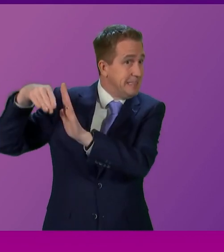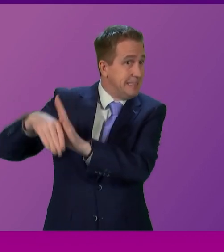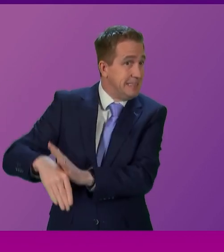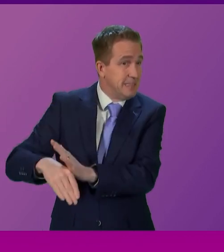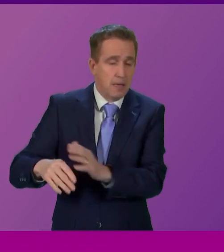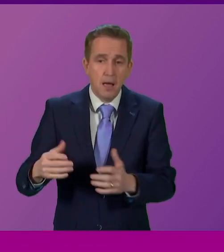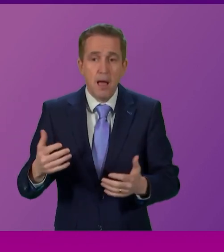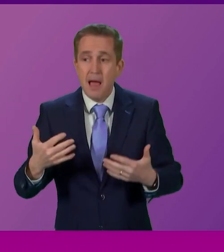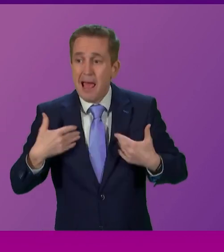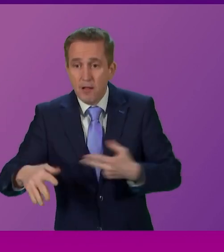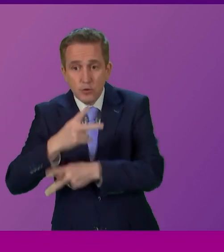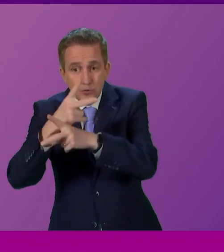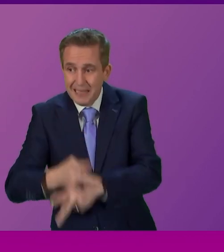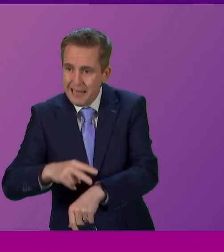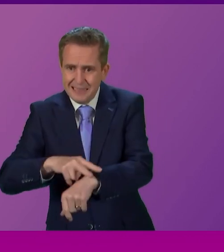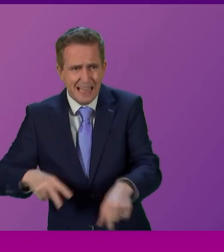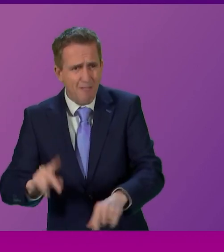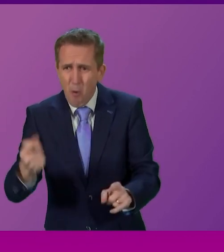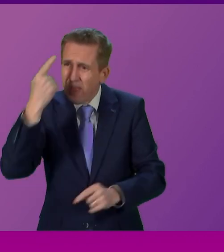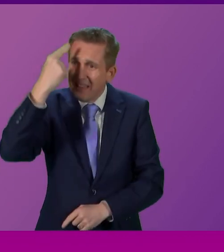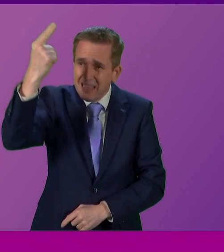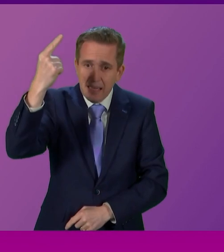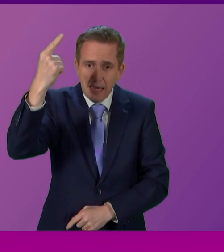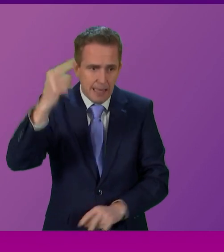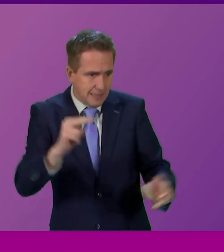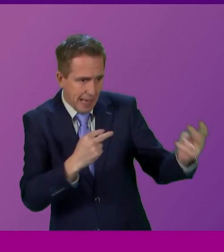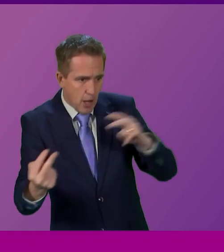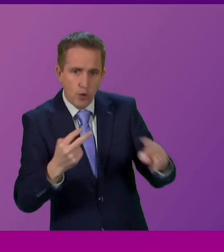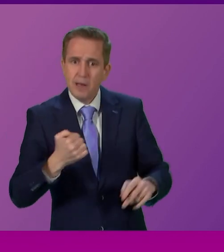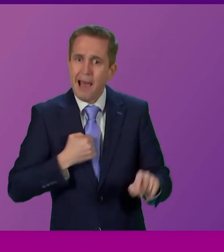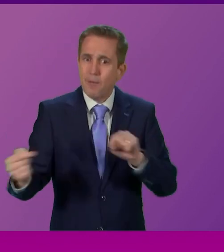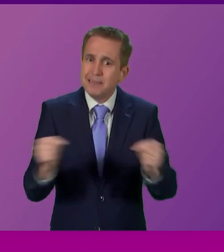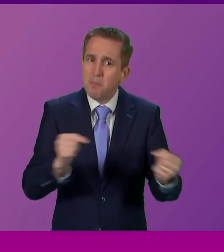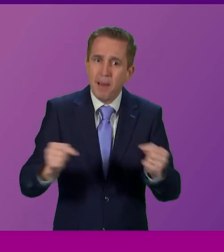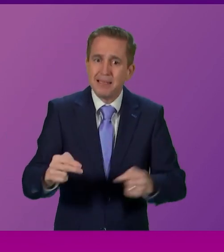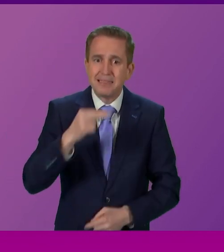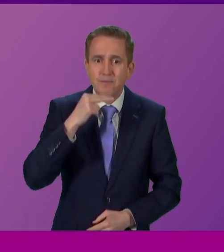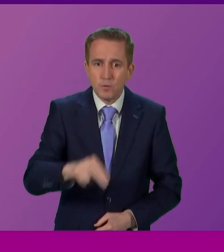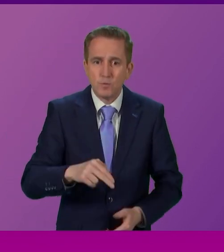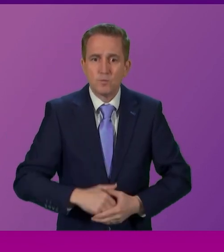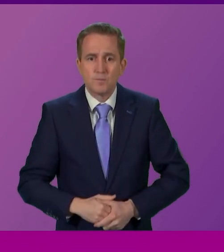-working health and social care staff, what they will be thinking as they look at the debate today in this place.